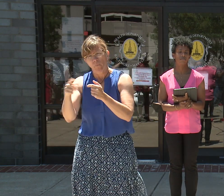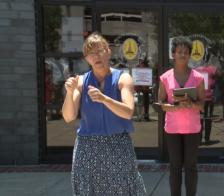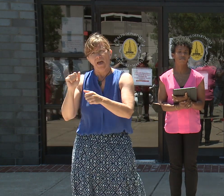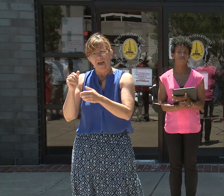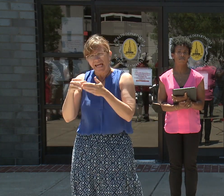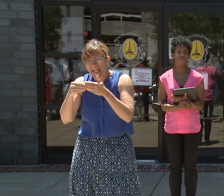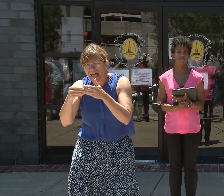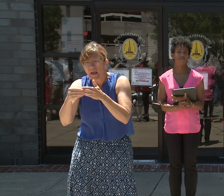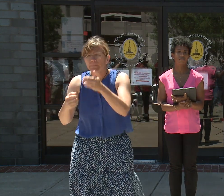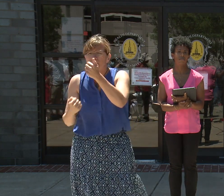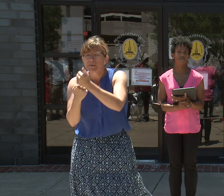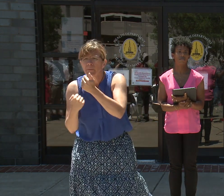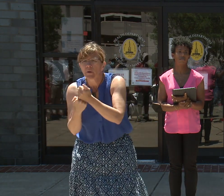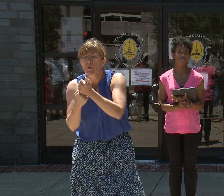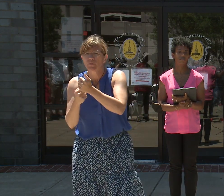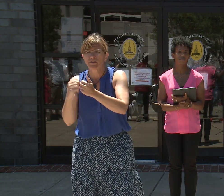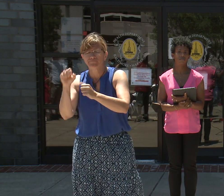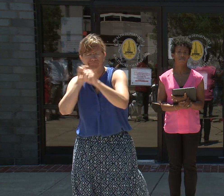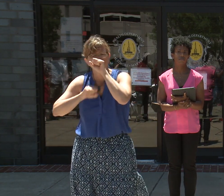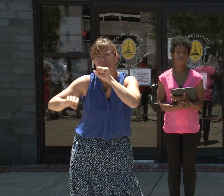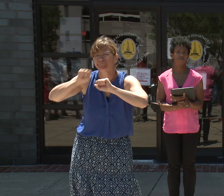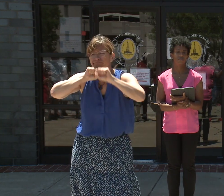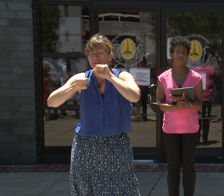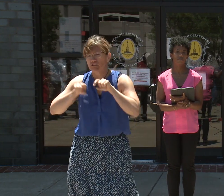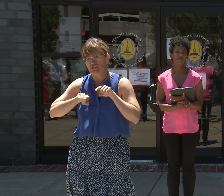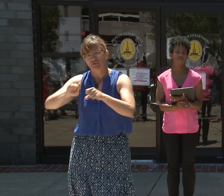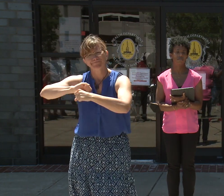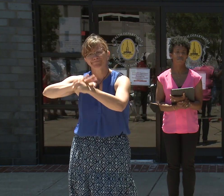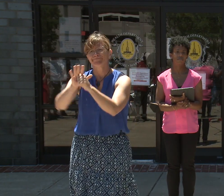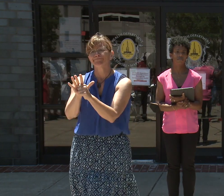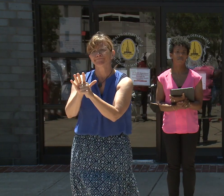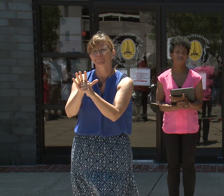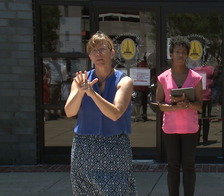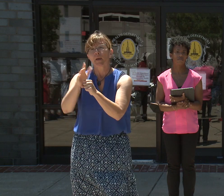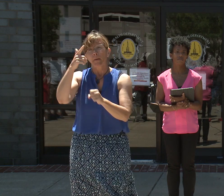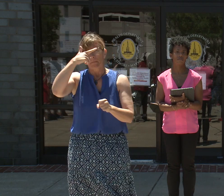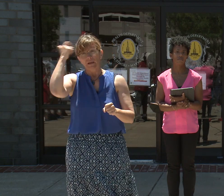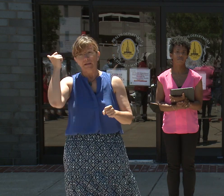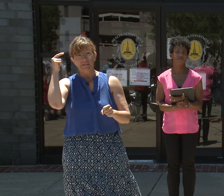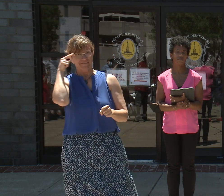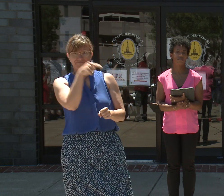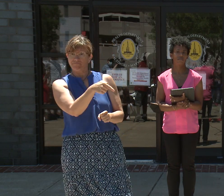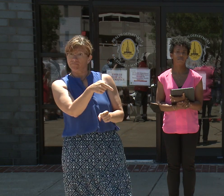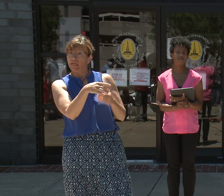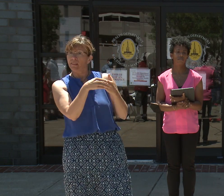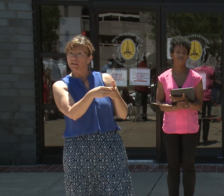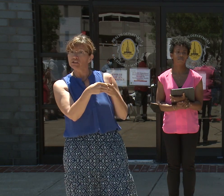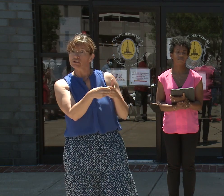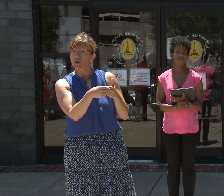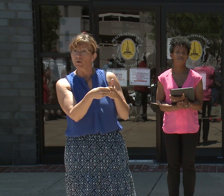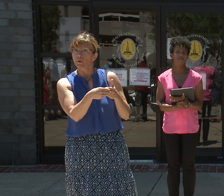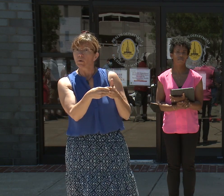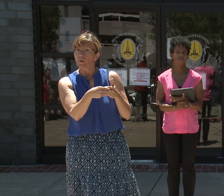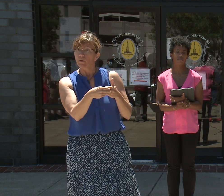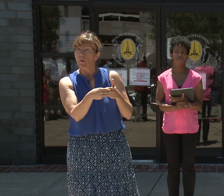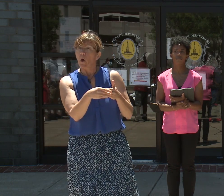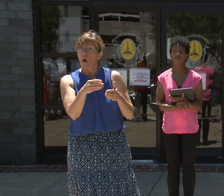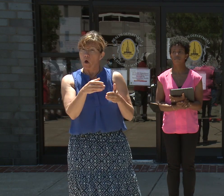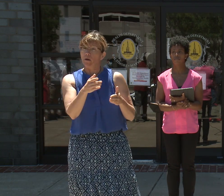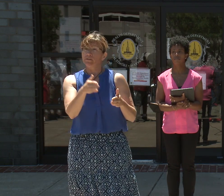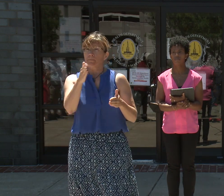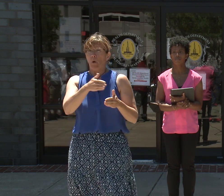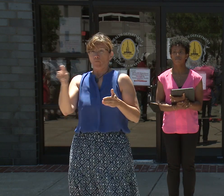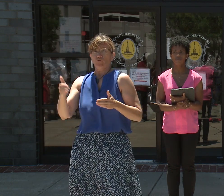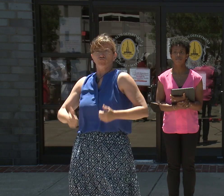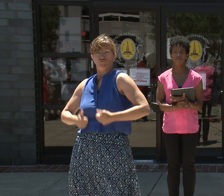we are today. Because of the leadership of our Health Department and the efforts of Baltimoreans across the great city, we are seeing